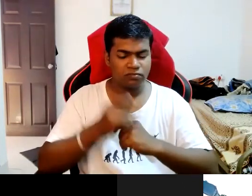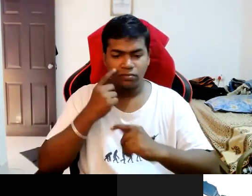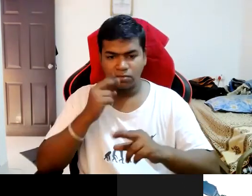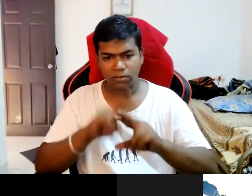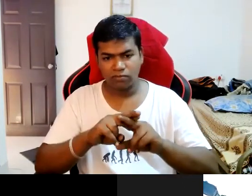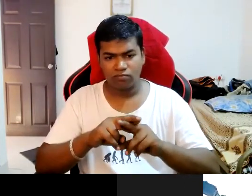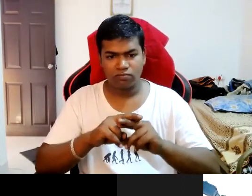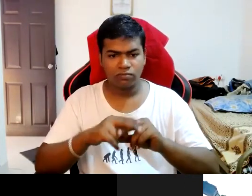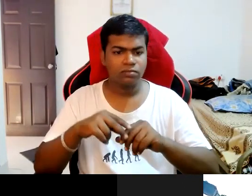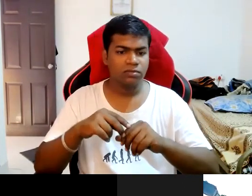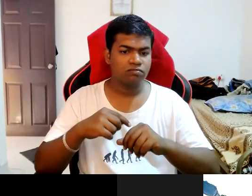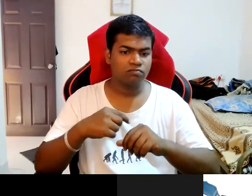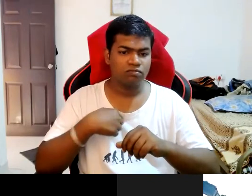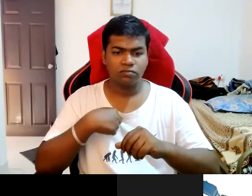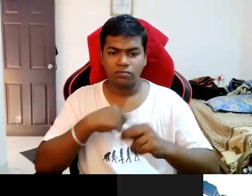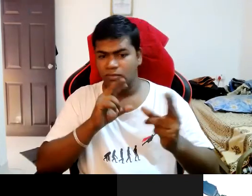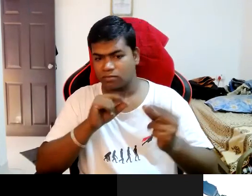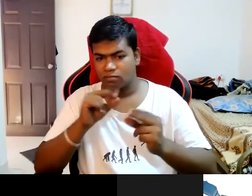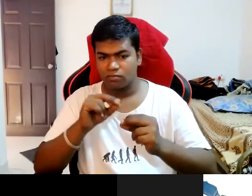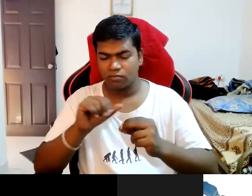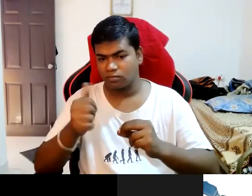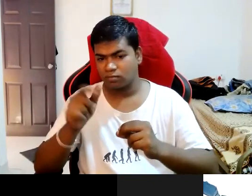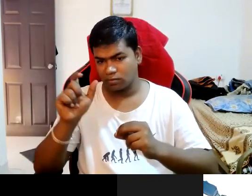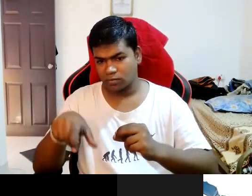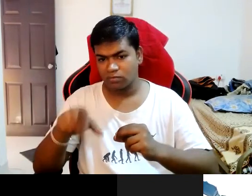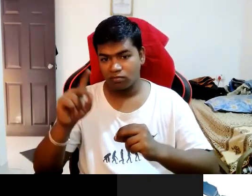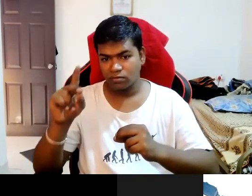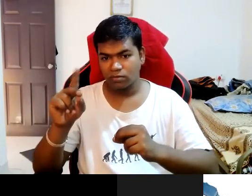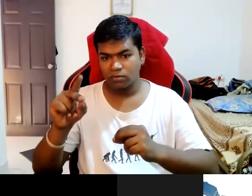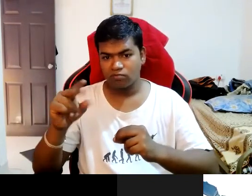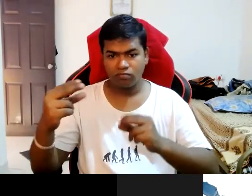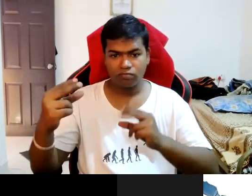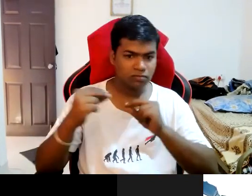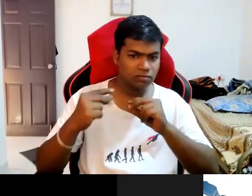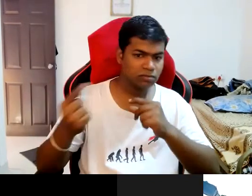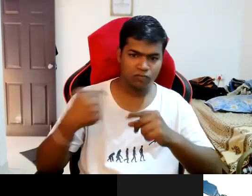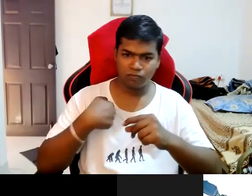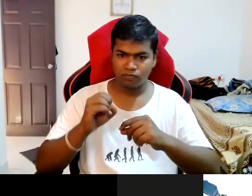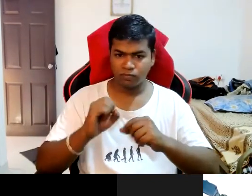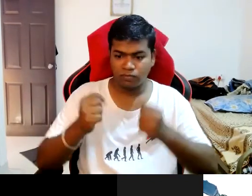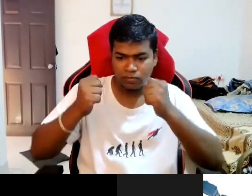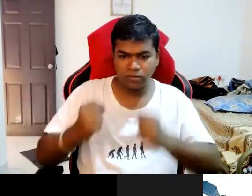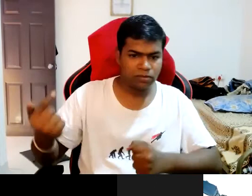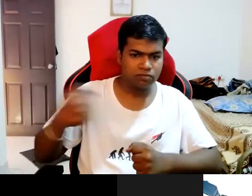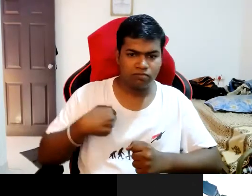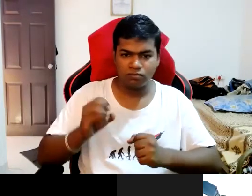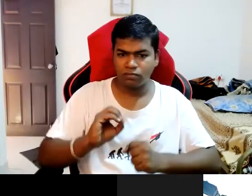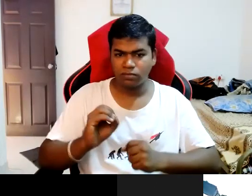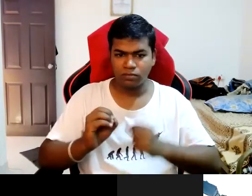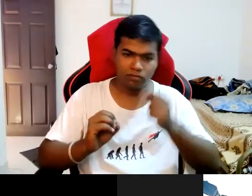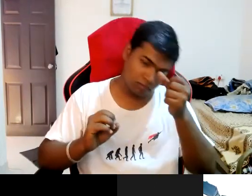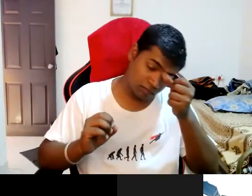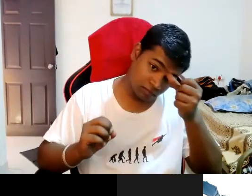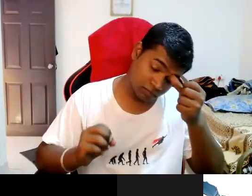sitting to one person the second day that person won't sit next to me so like that's only my